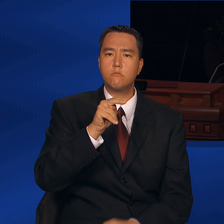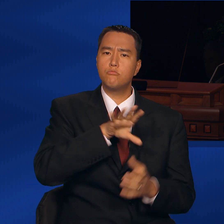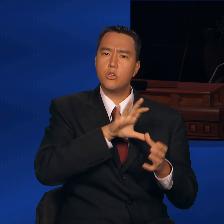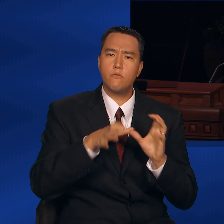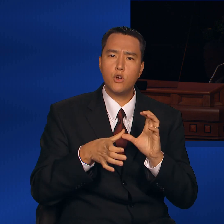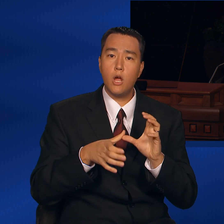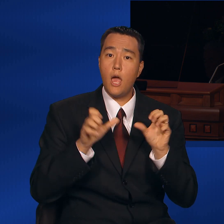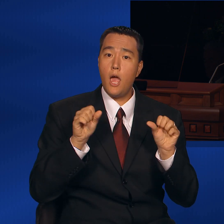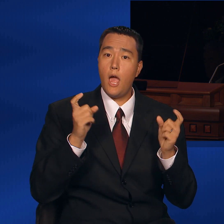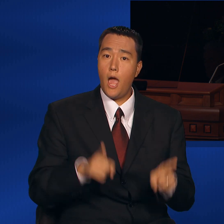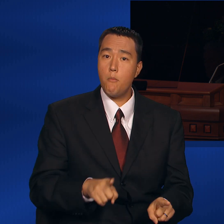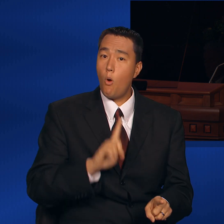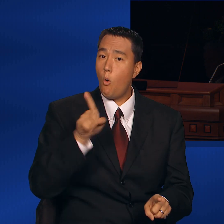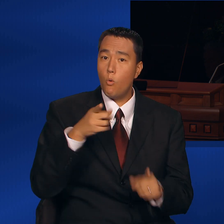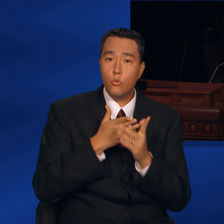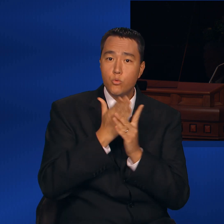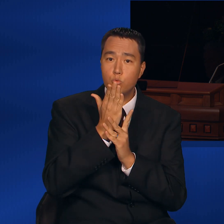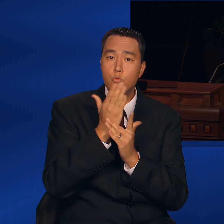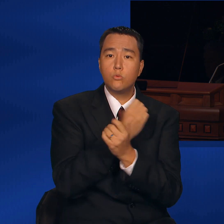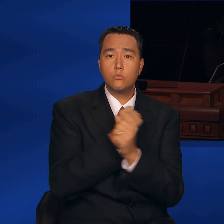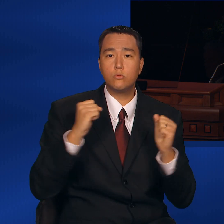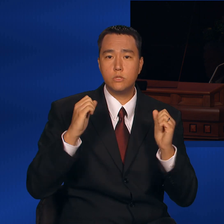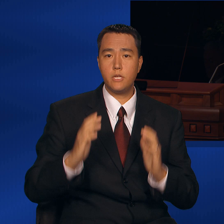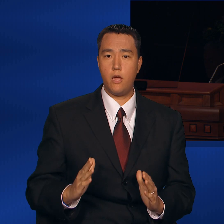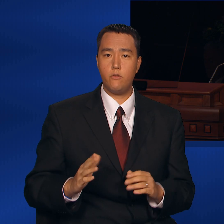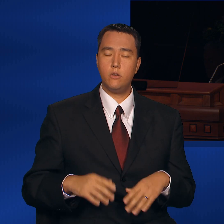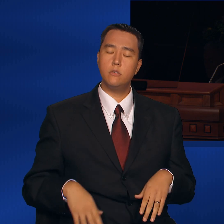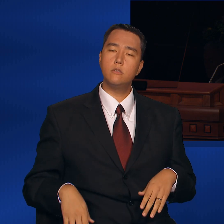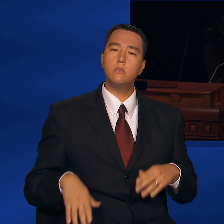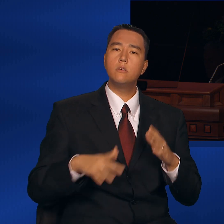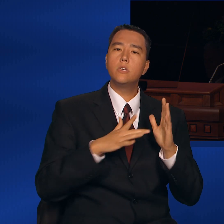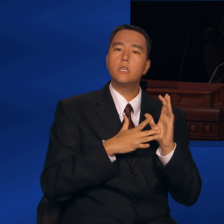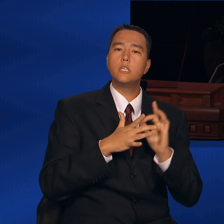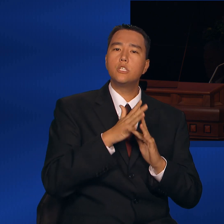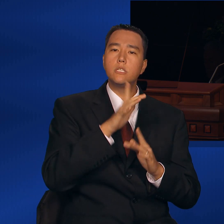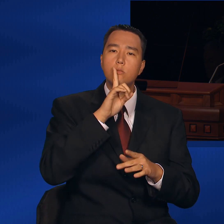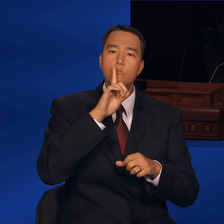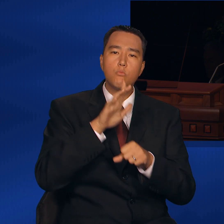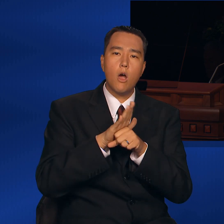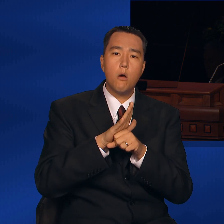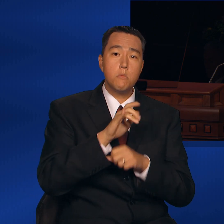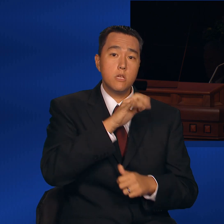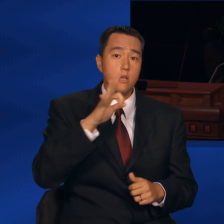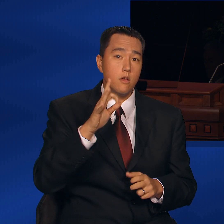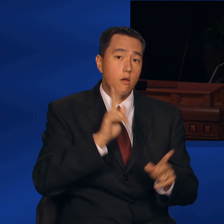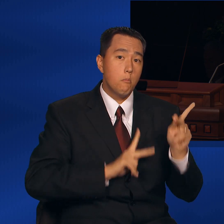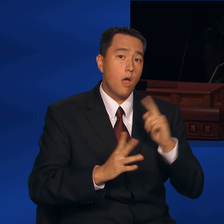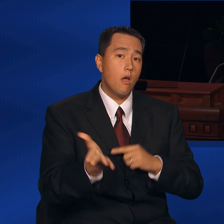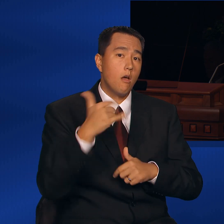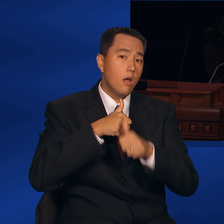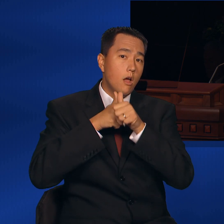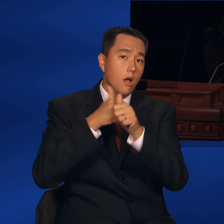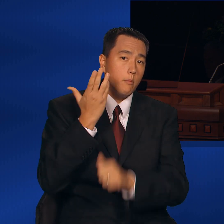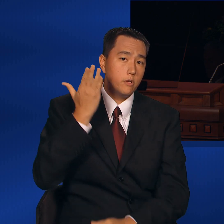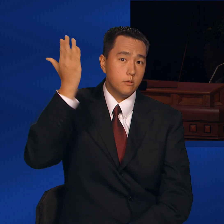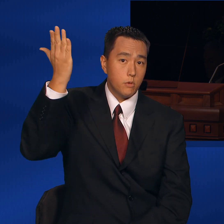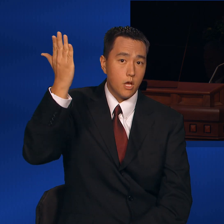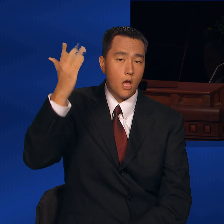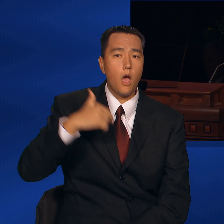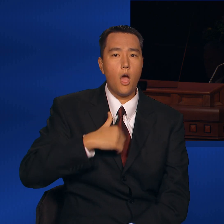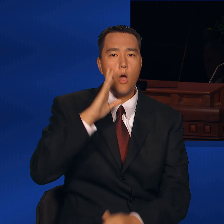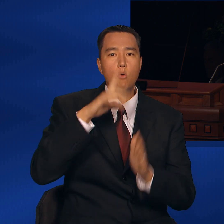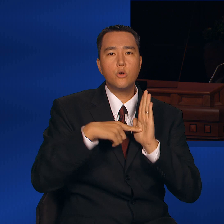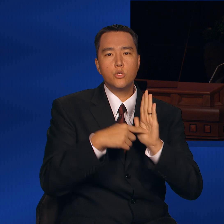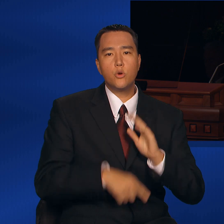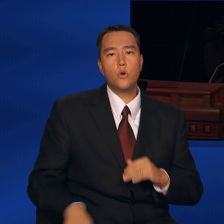only through the Savior. Jesus promised, If men come unto me, I will show